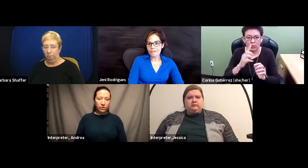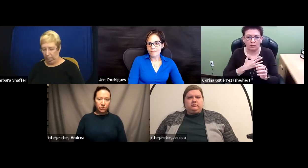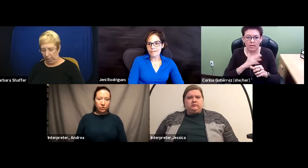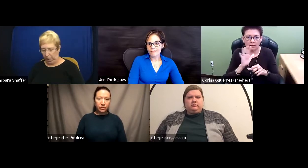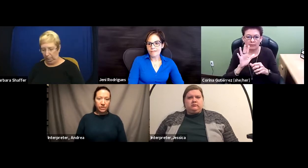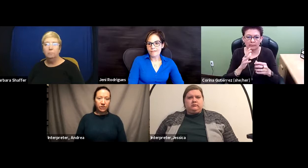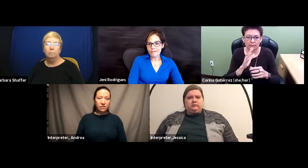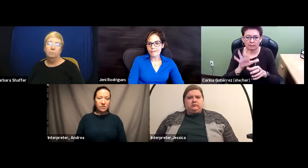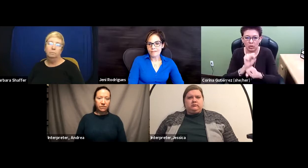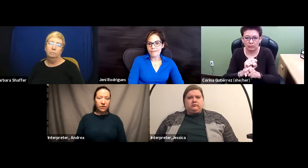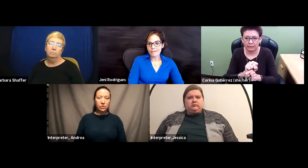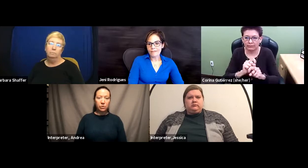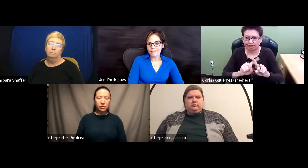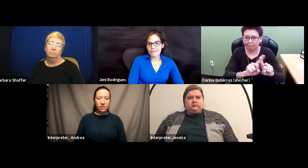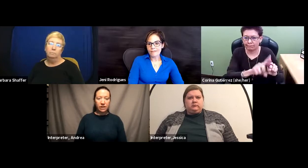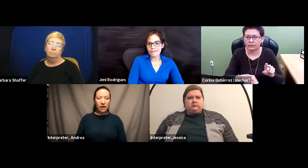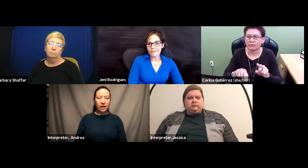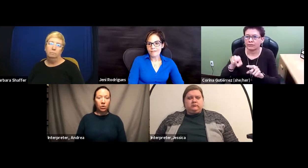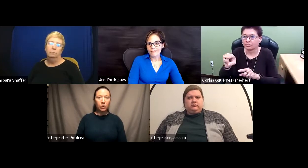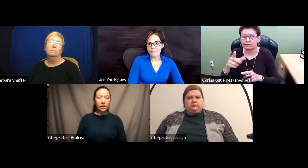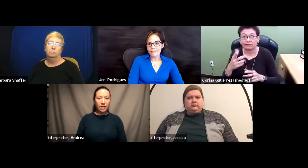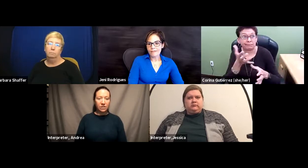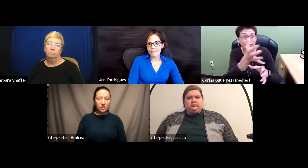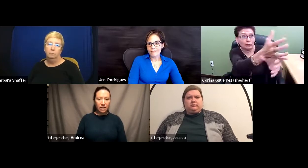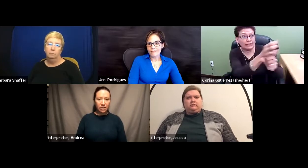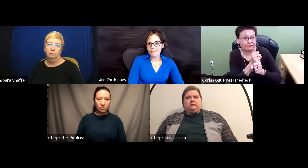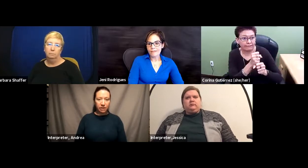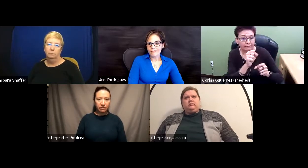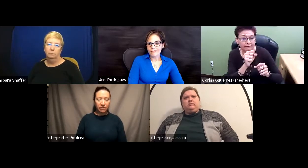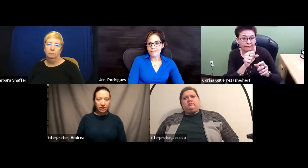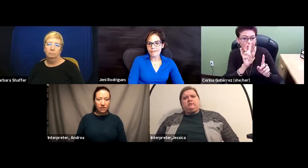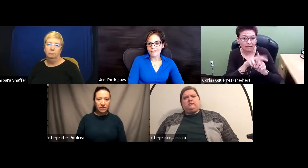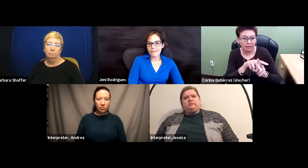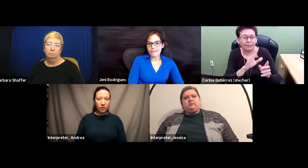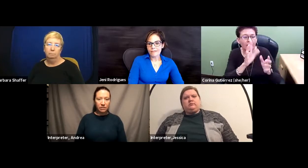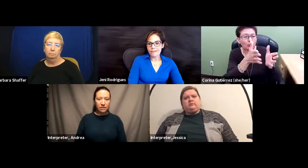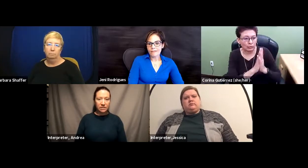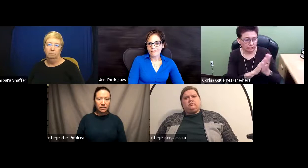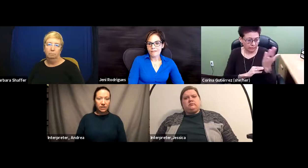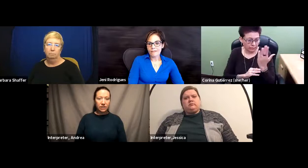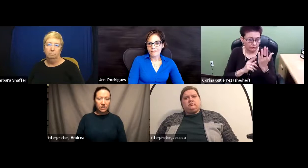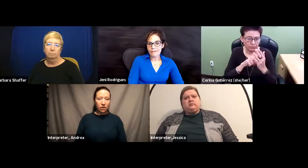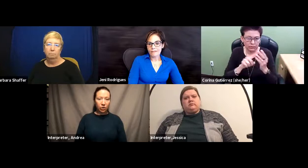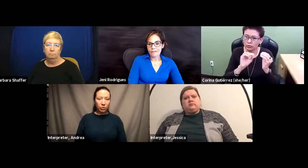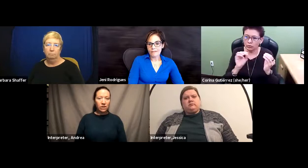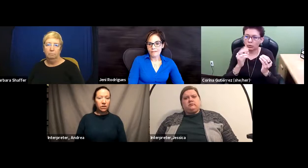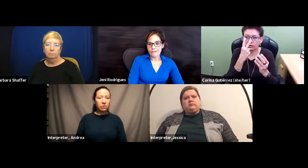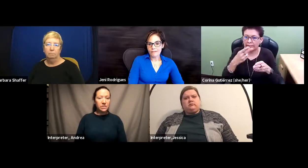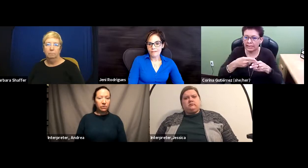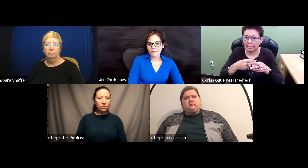interpreters. There are specific interpreters that I would like to attend my various appointments. So when you receive a